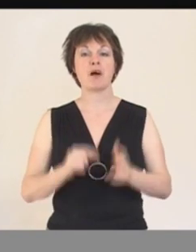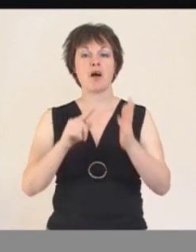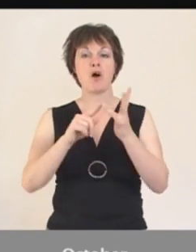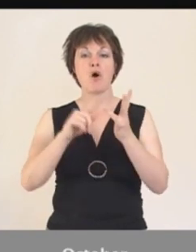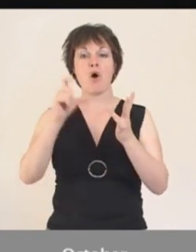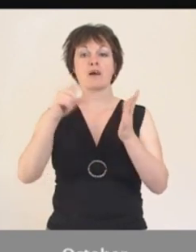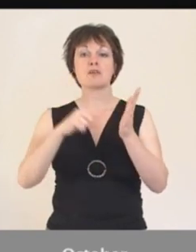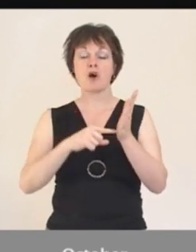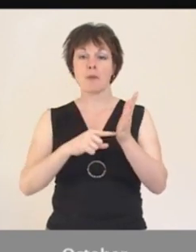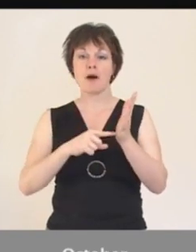October